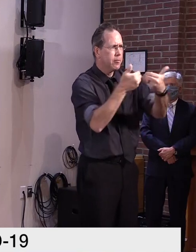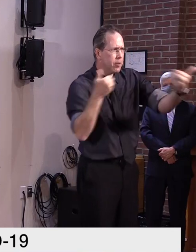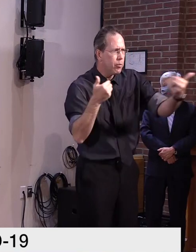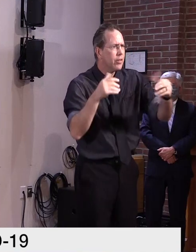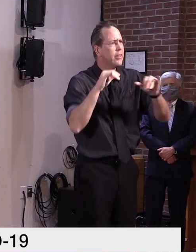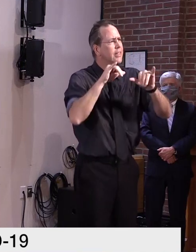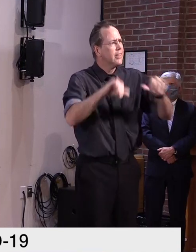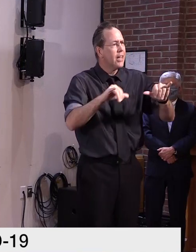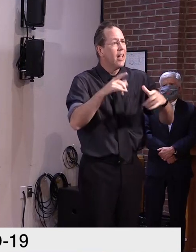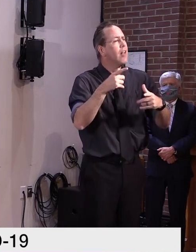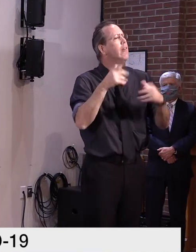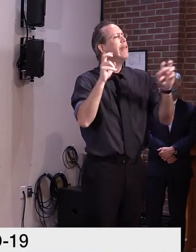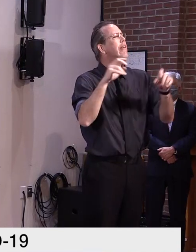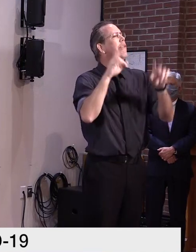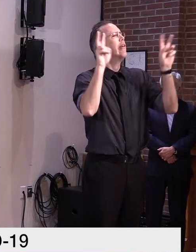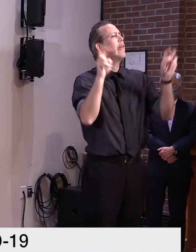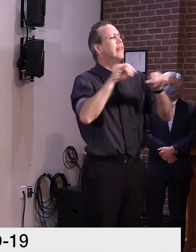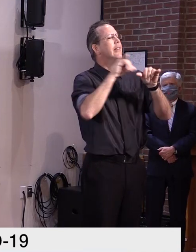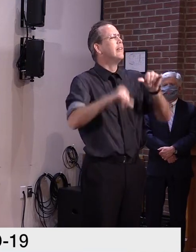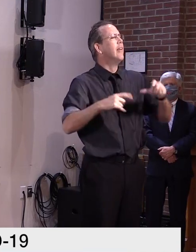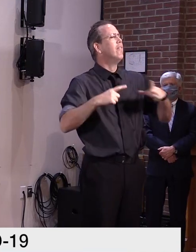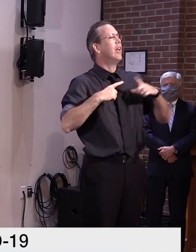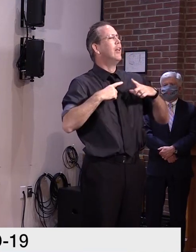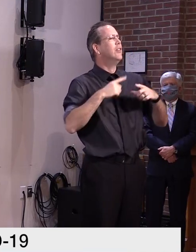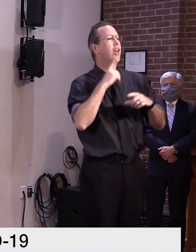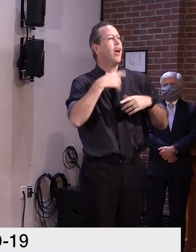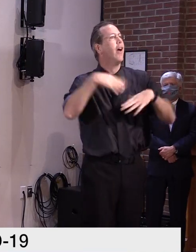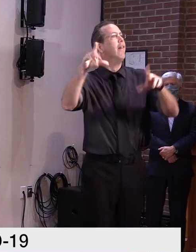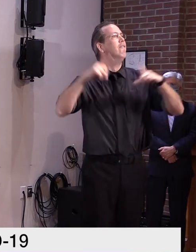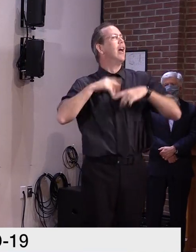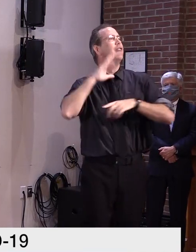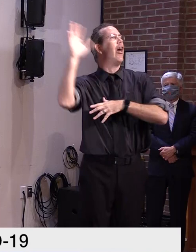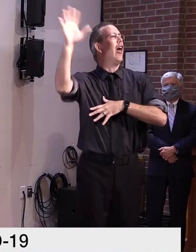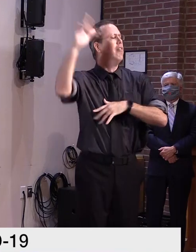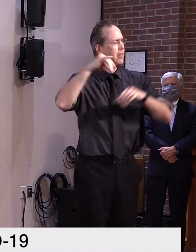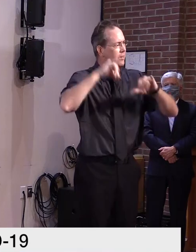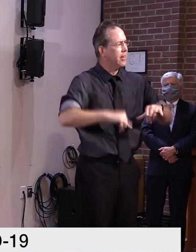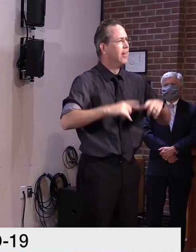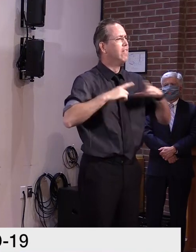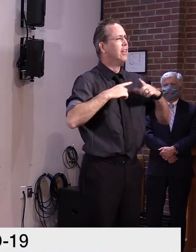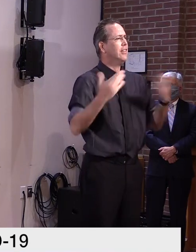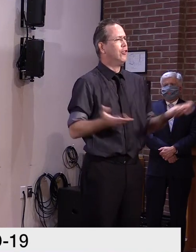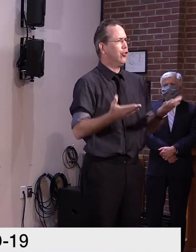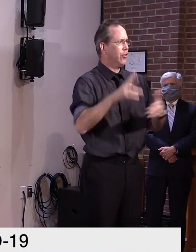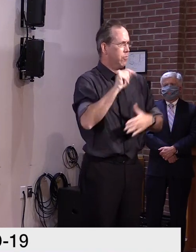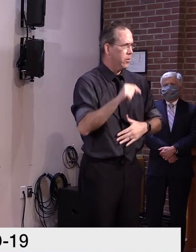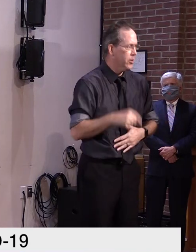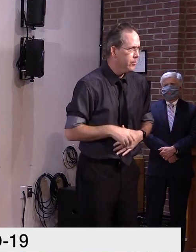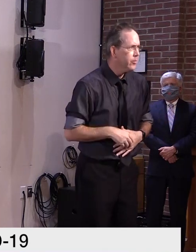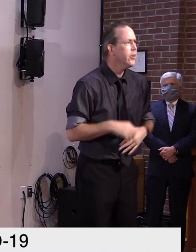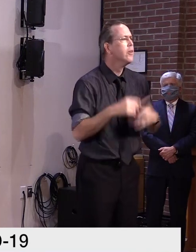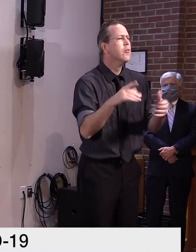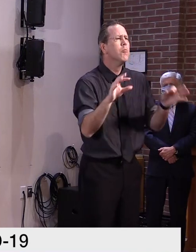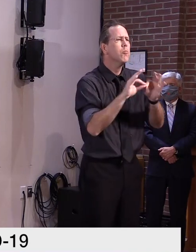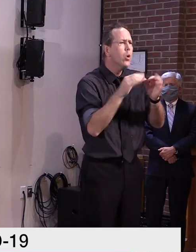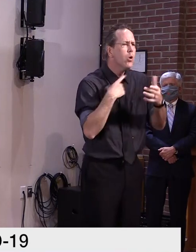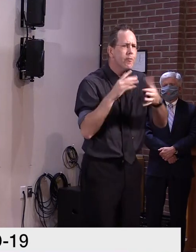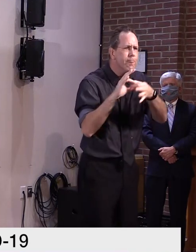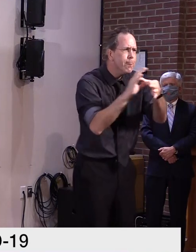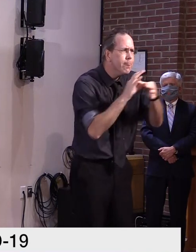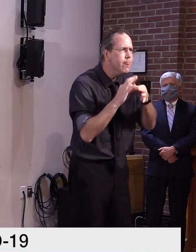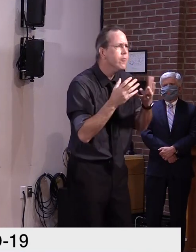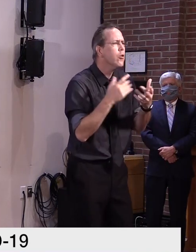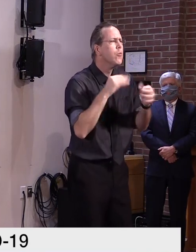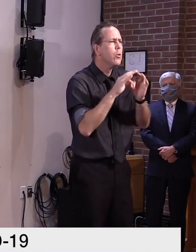vacationed. And importantly, you've pulled in the same direction to protect our neighbors and show